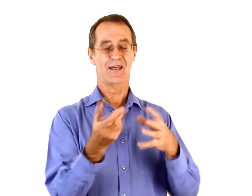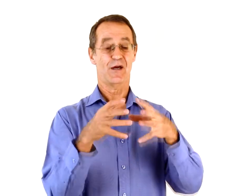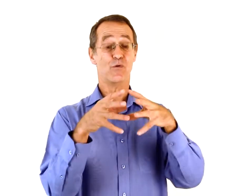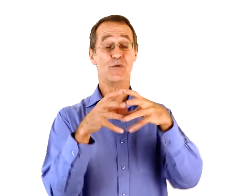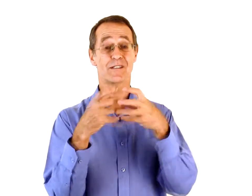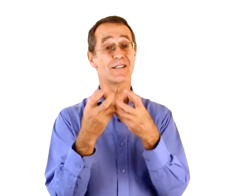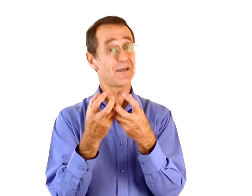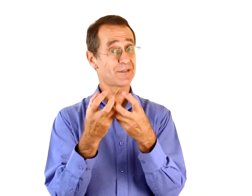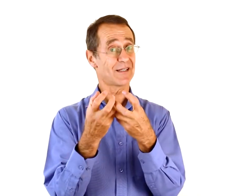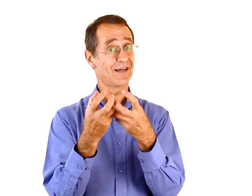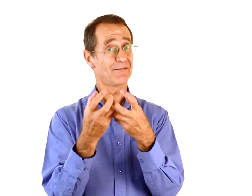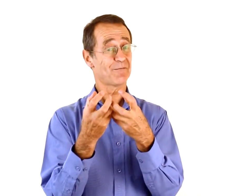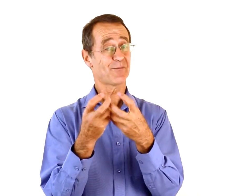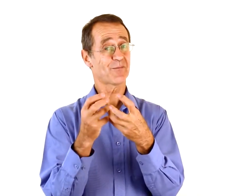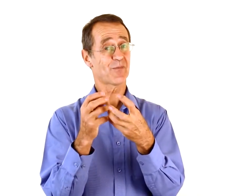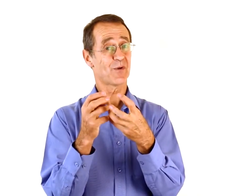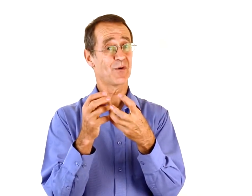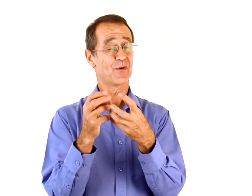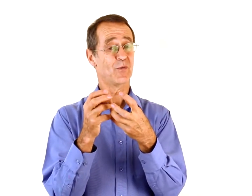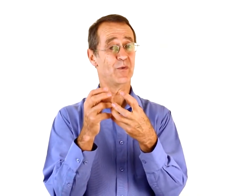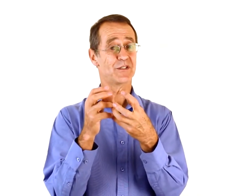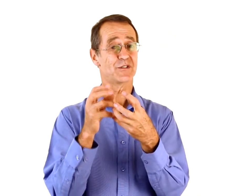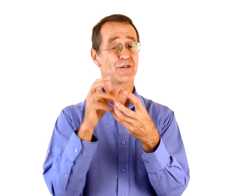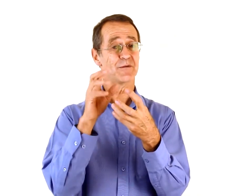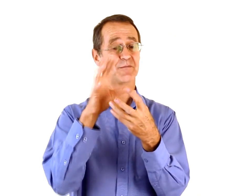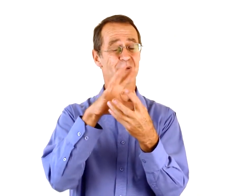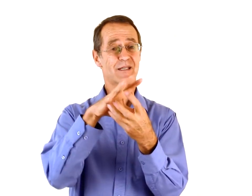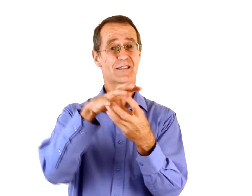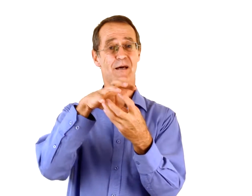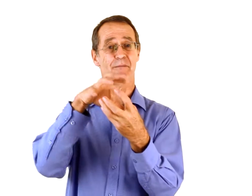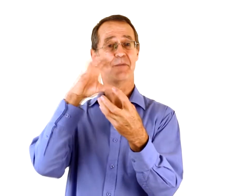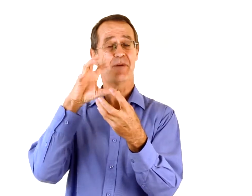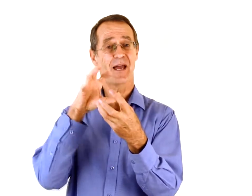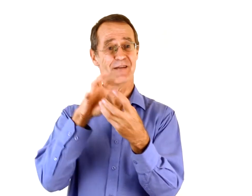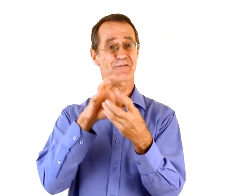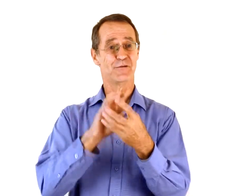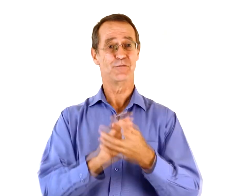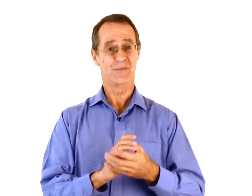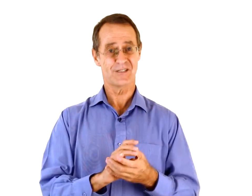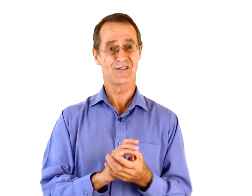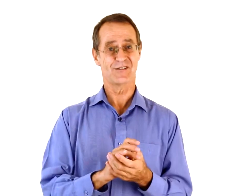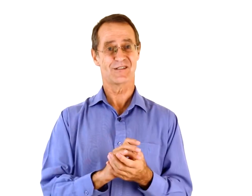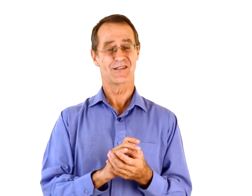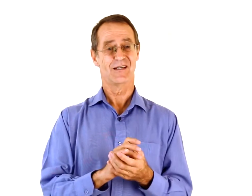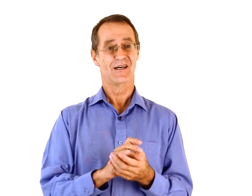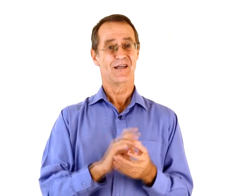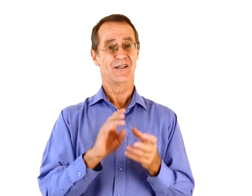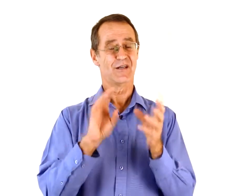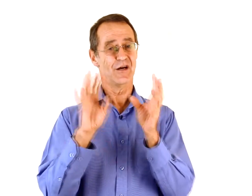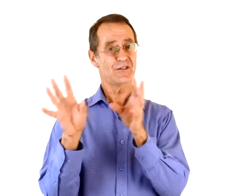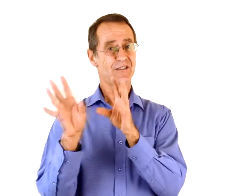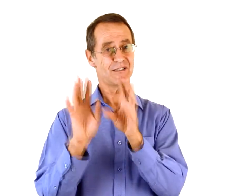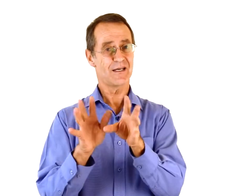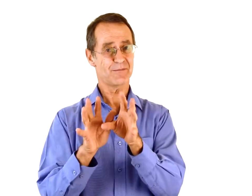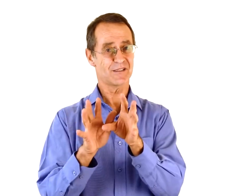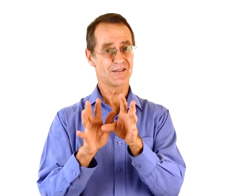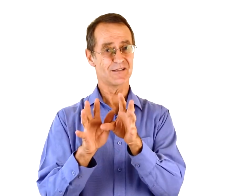receptor which picks up painful messages. The nociceptors